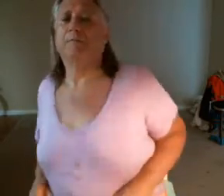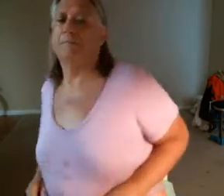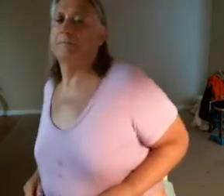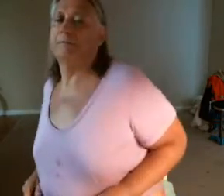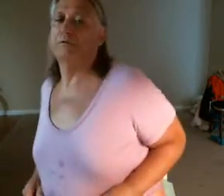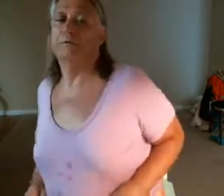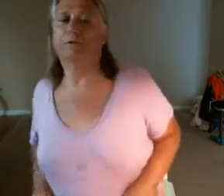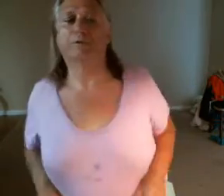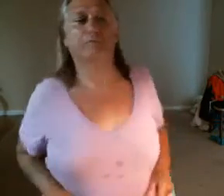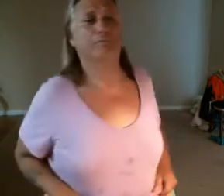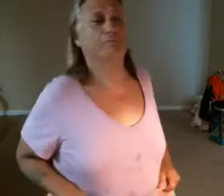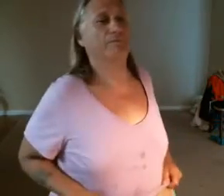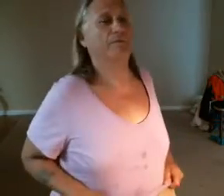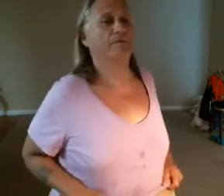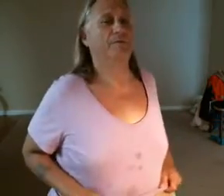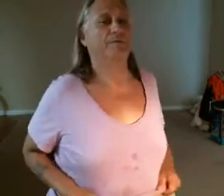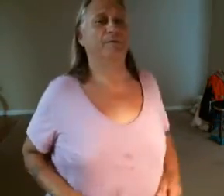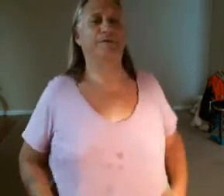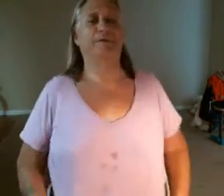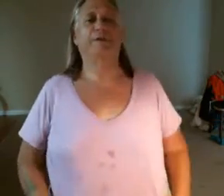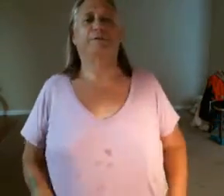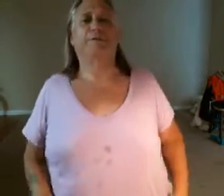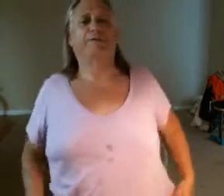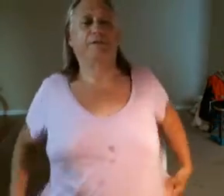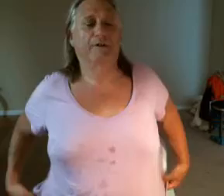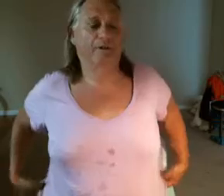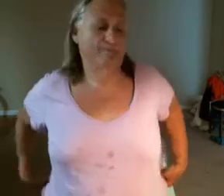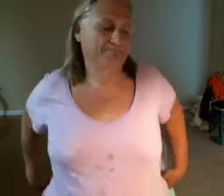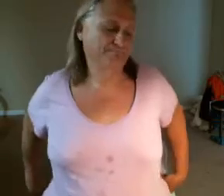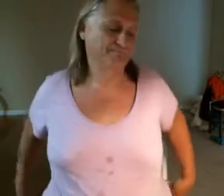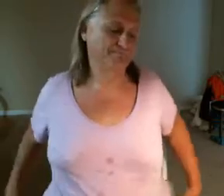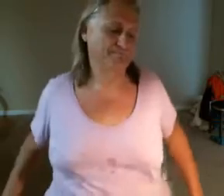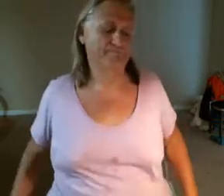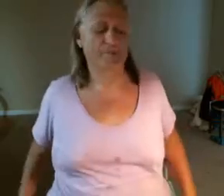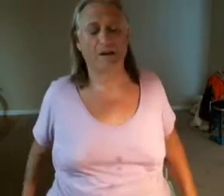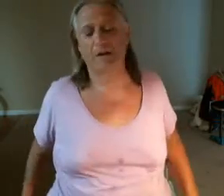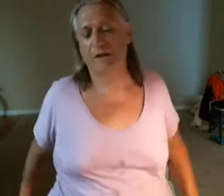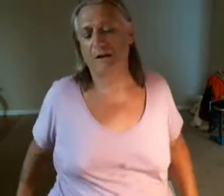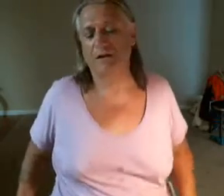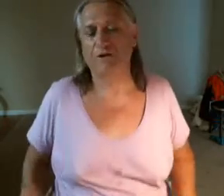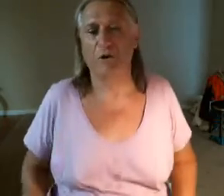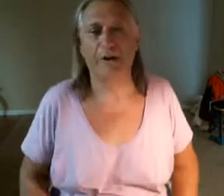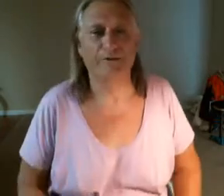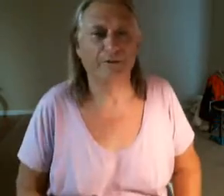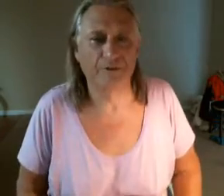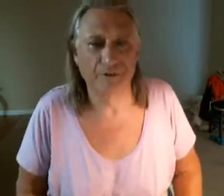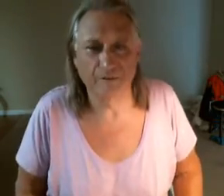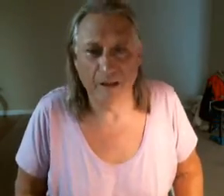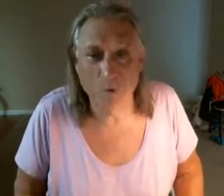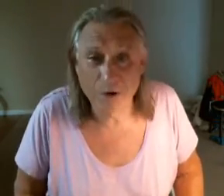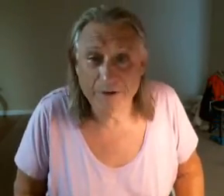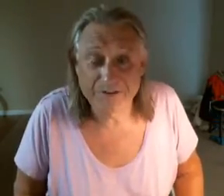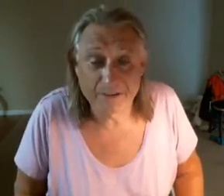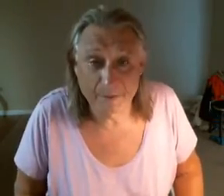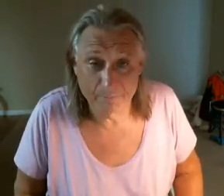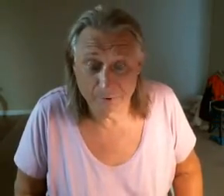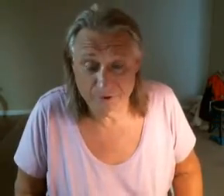I don't know if you can see. Anyways so I wanted to take my blood